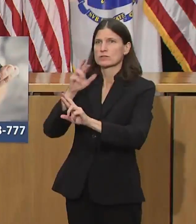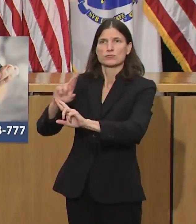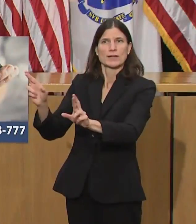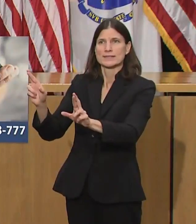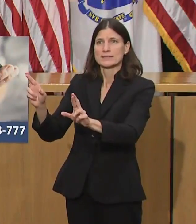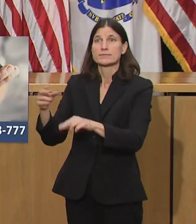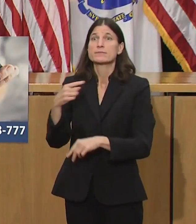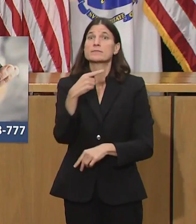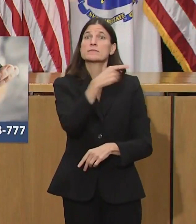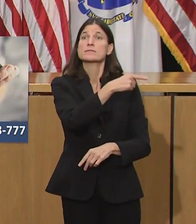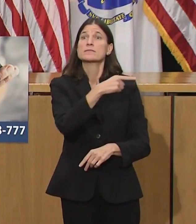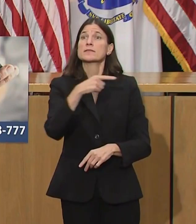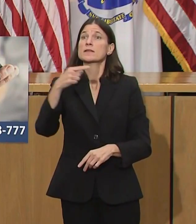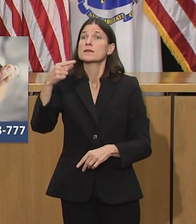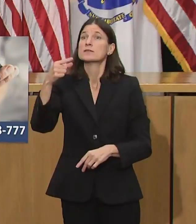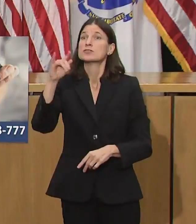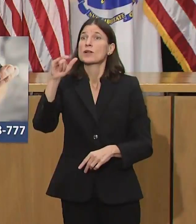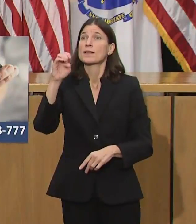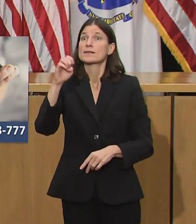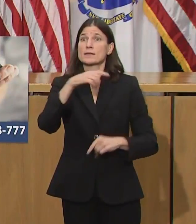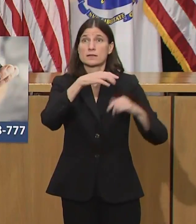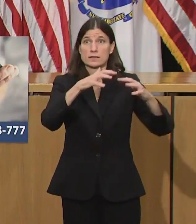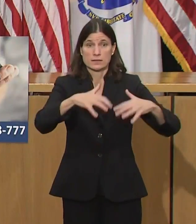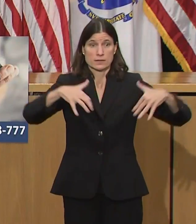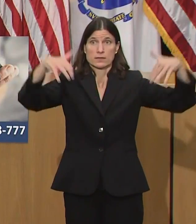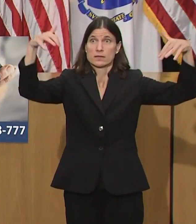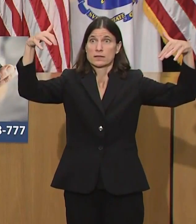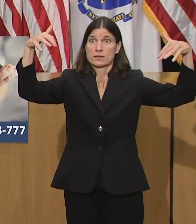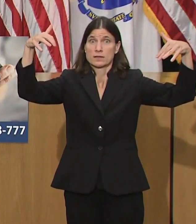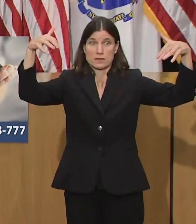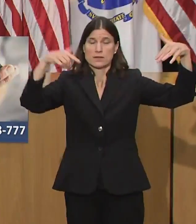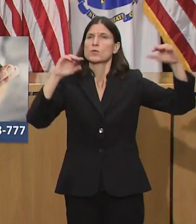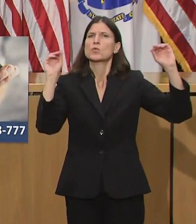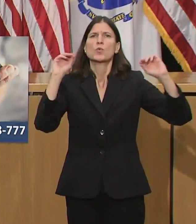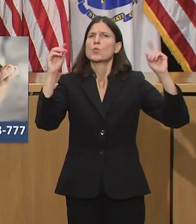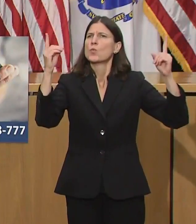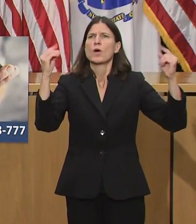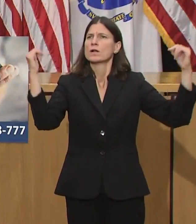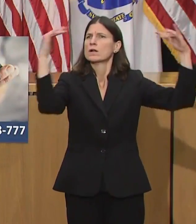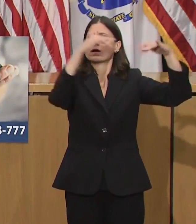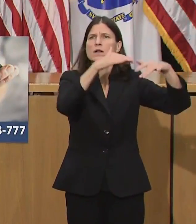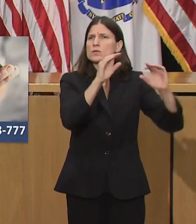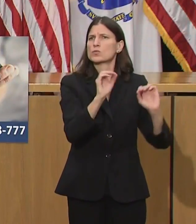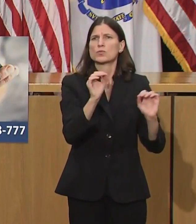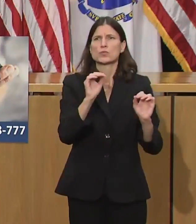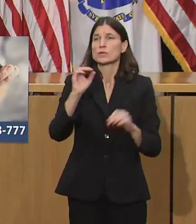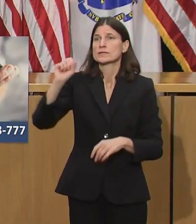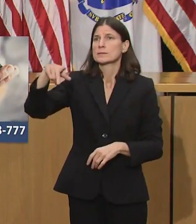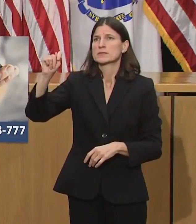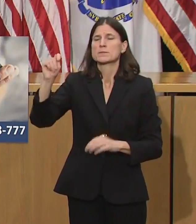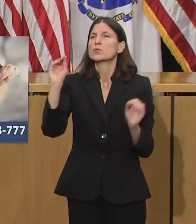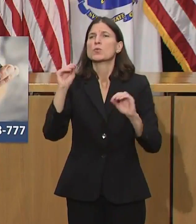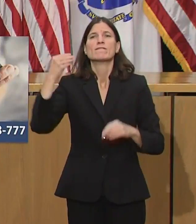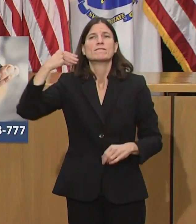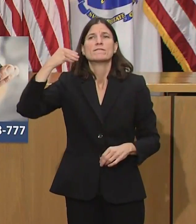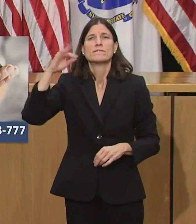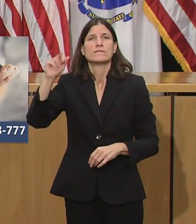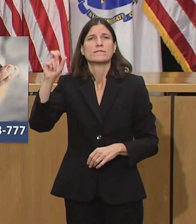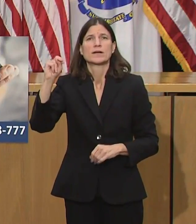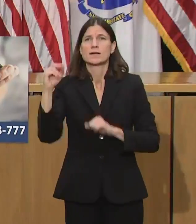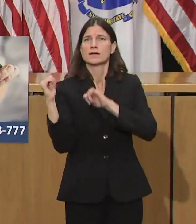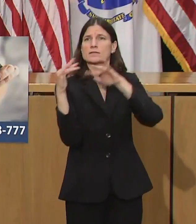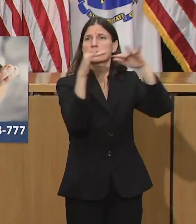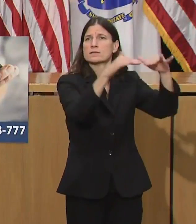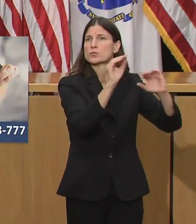but we would be willing to look at the opportunity in the future depending on what the circumstances